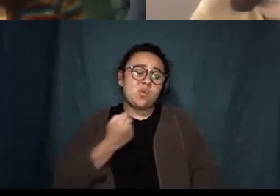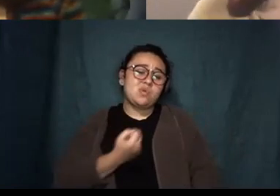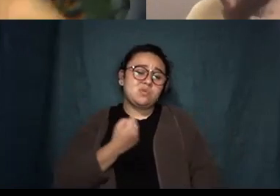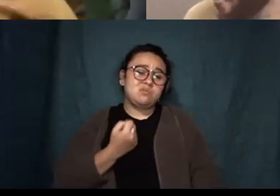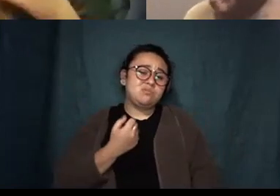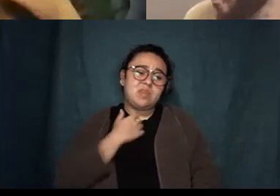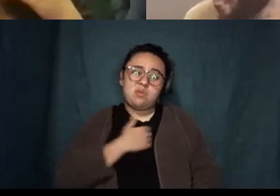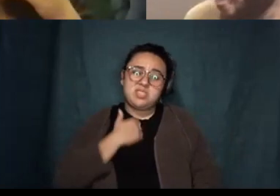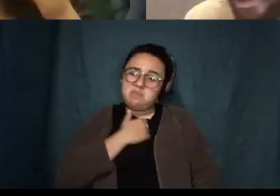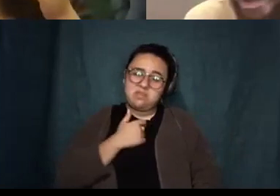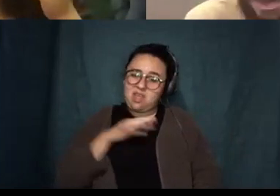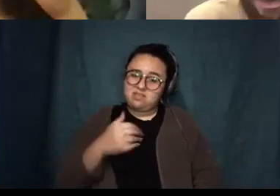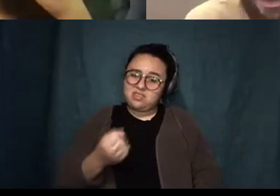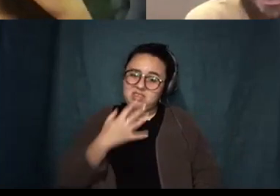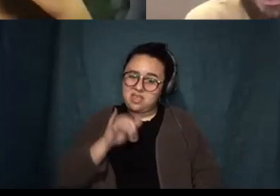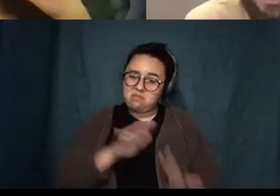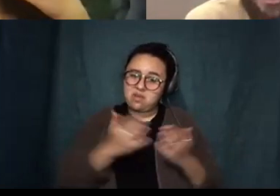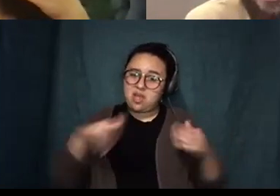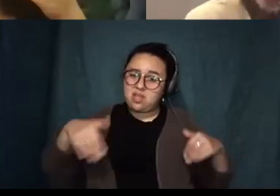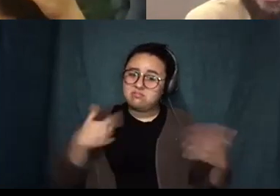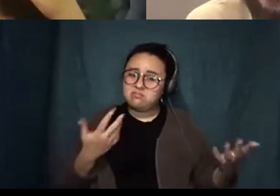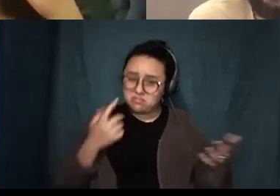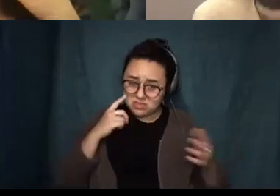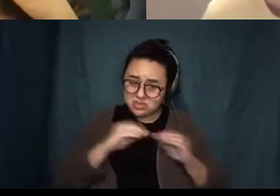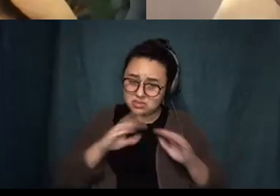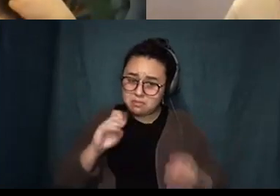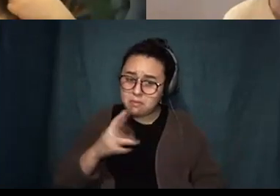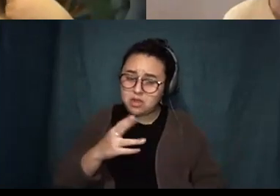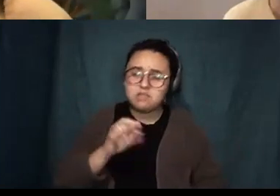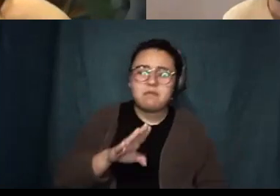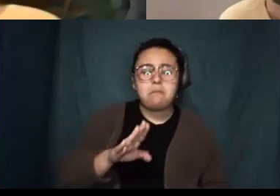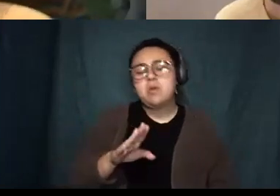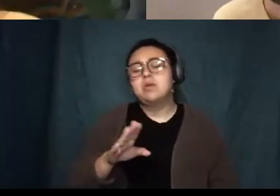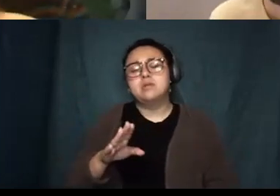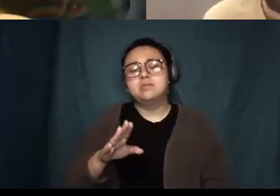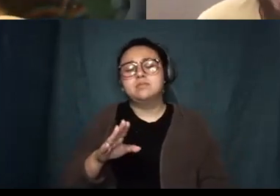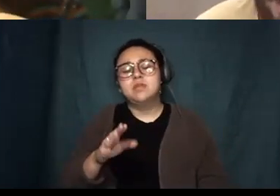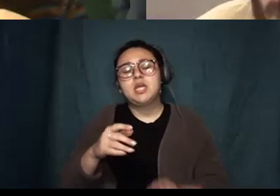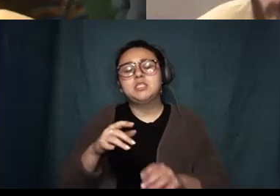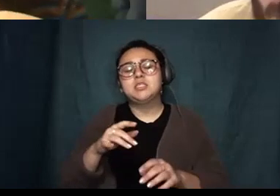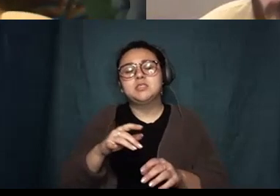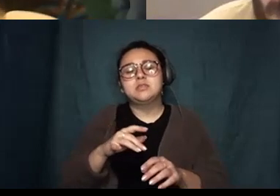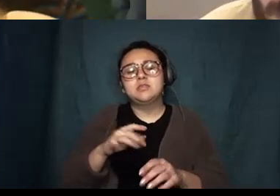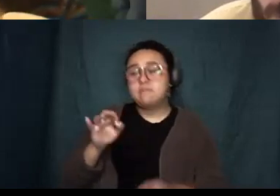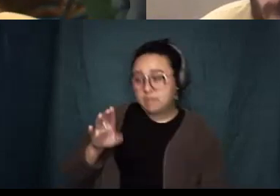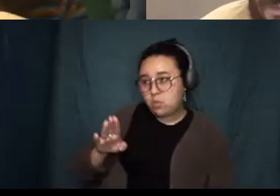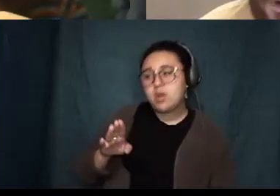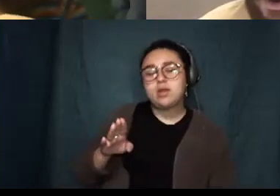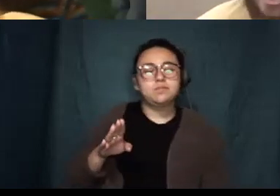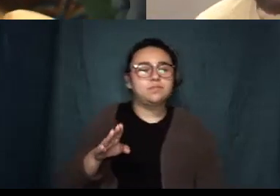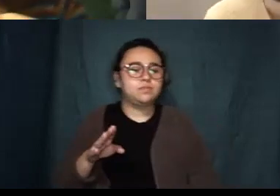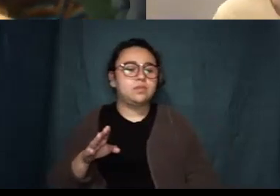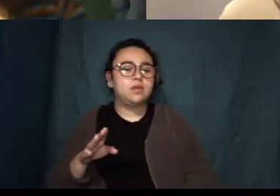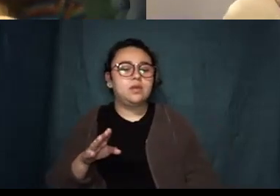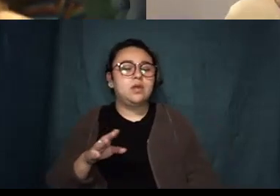yet uh but yeah I think it comes out in is it March or February I think it comes out early next year February February